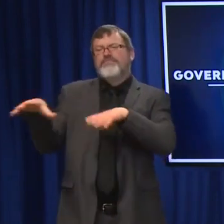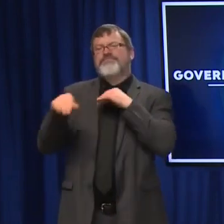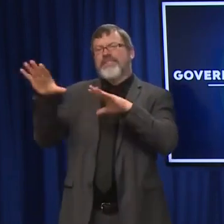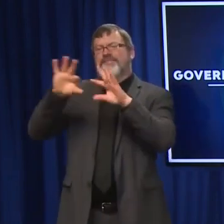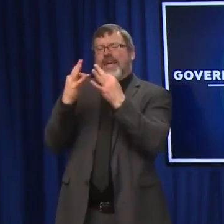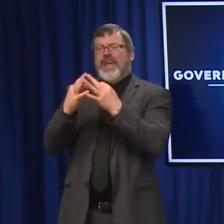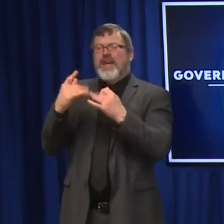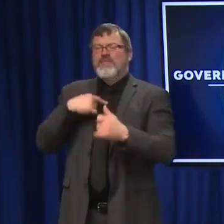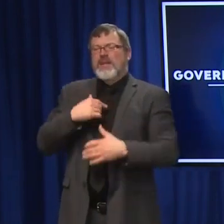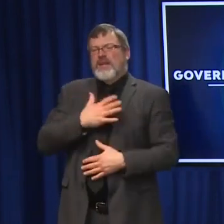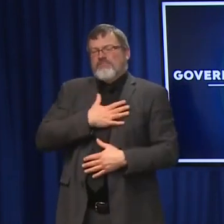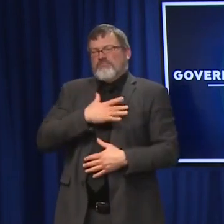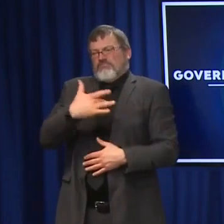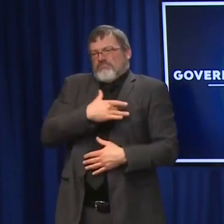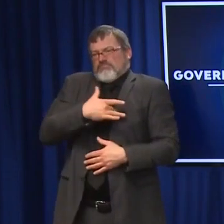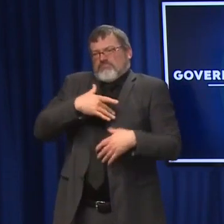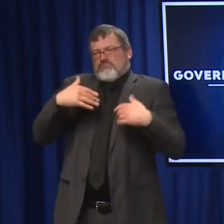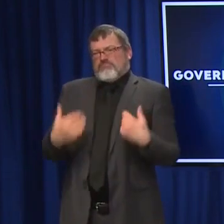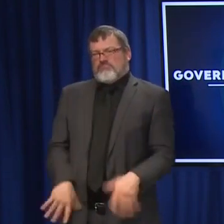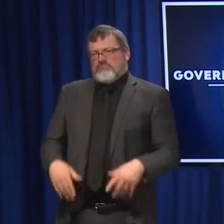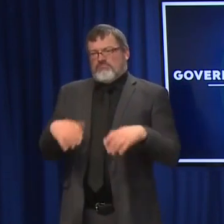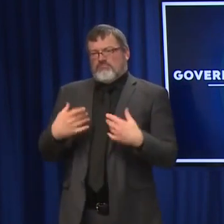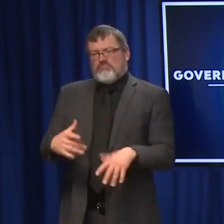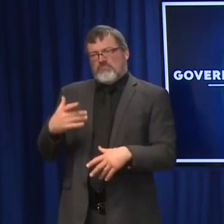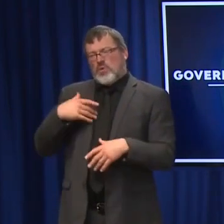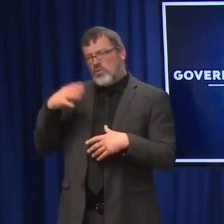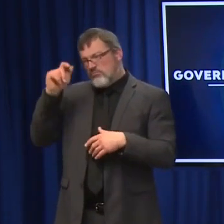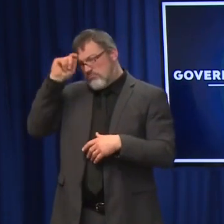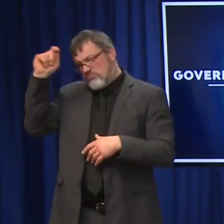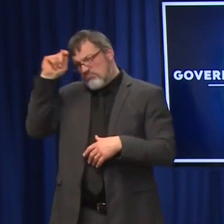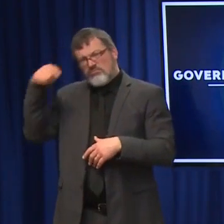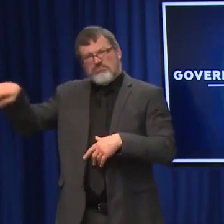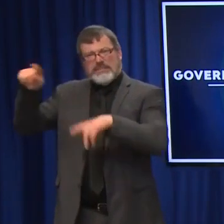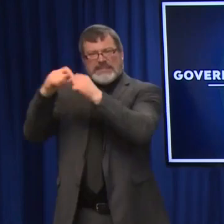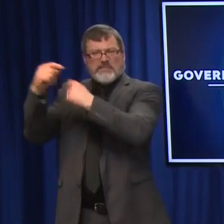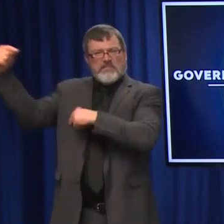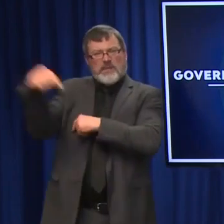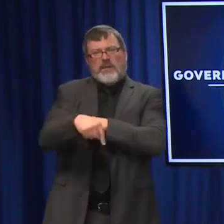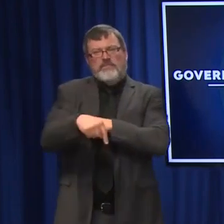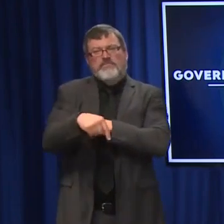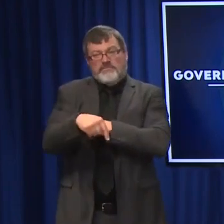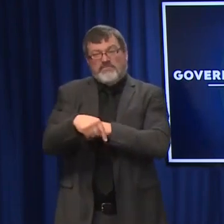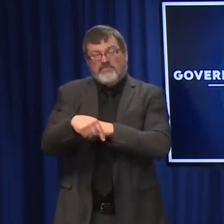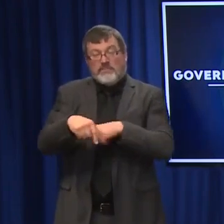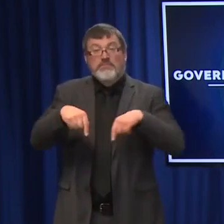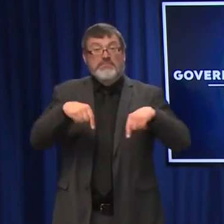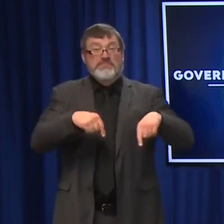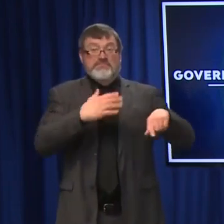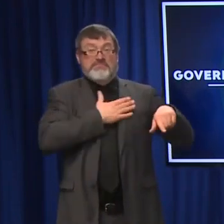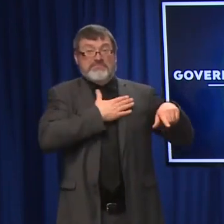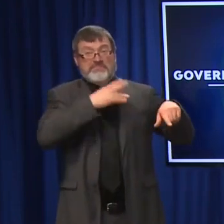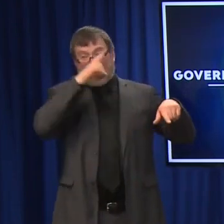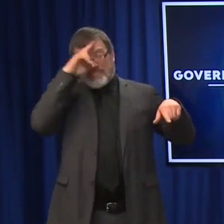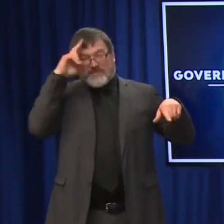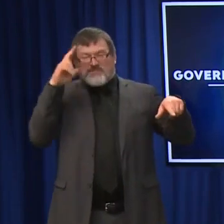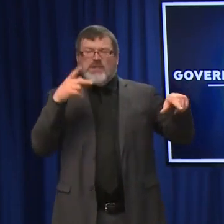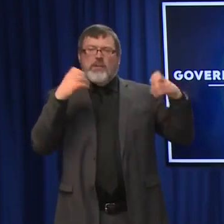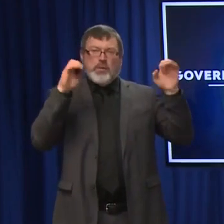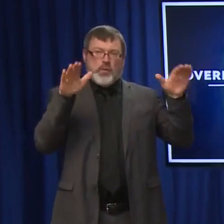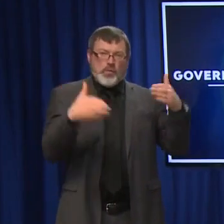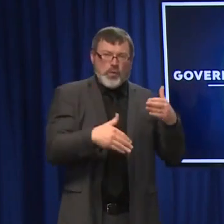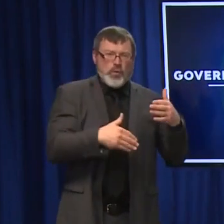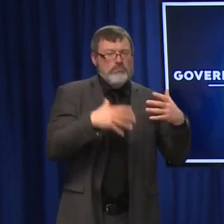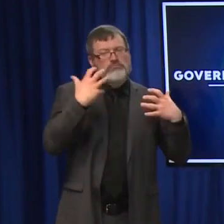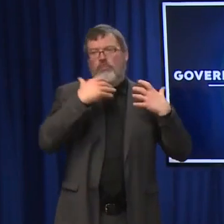can't thank them enough for being on the ground here to help, specifically our hospitals and our emergency rooms, keeping folks moving forward, keeping that